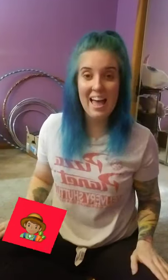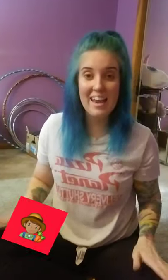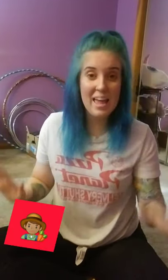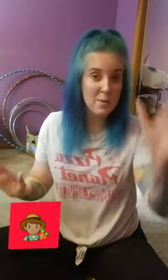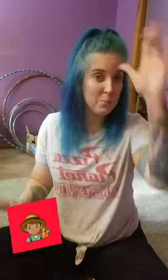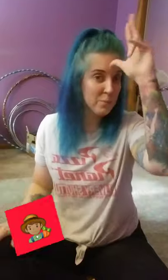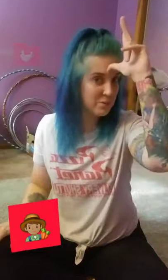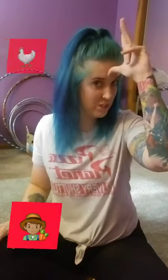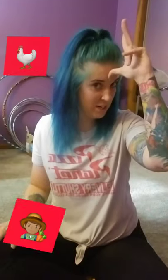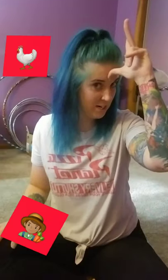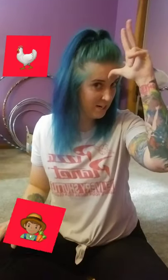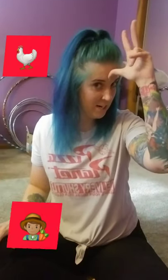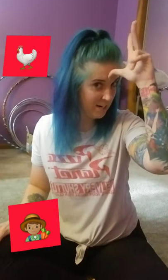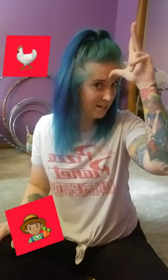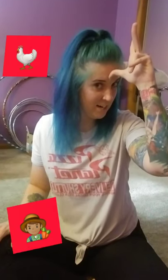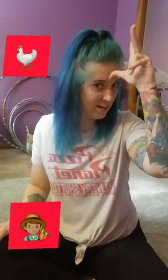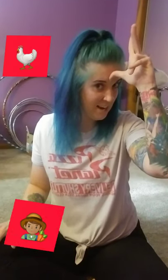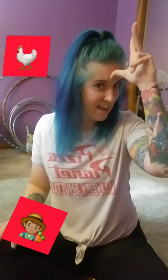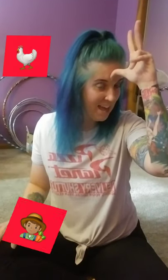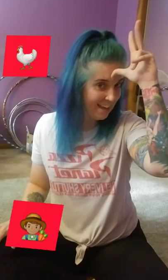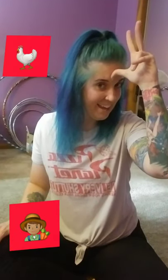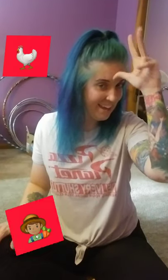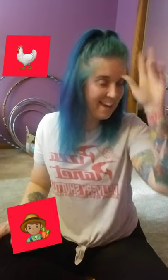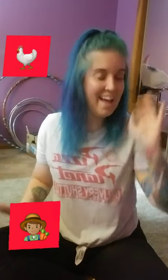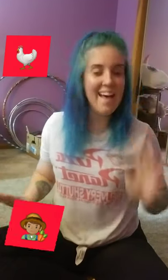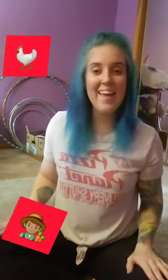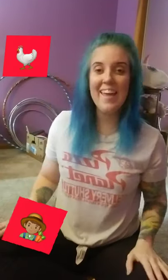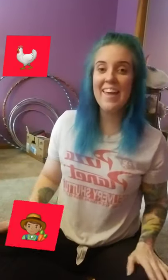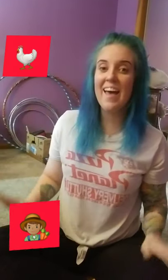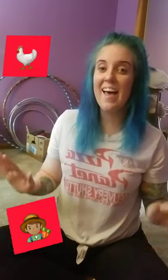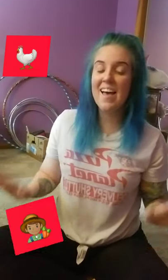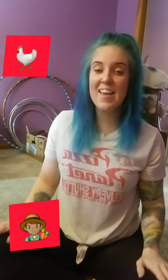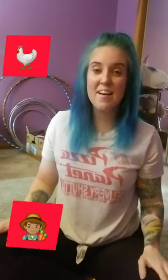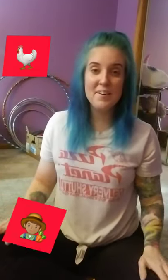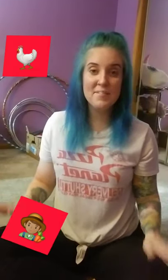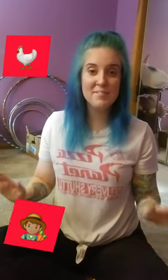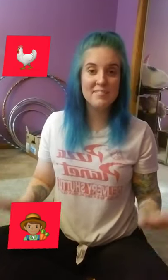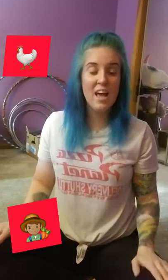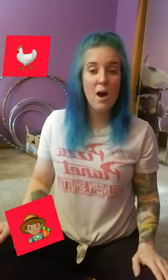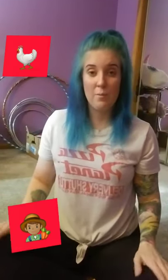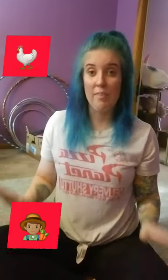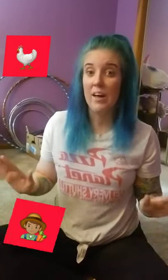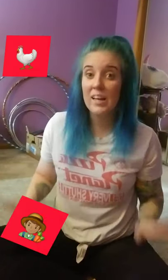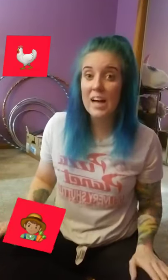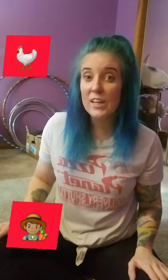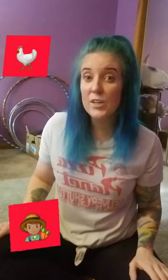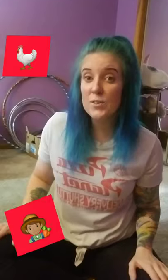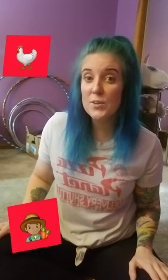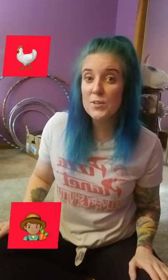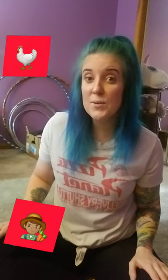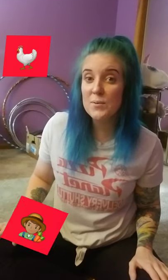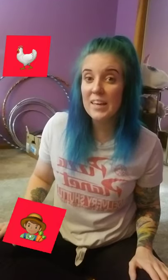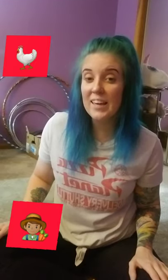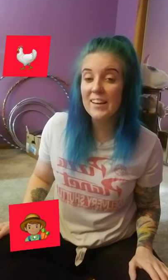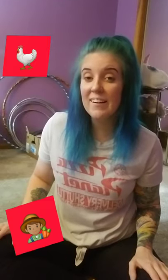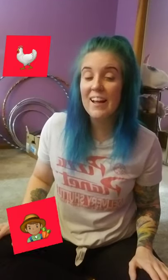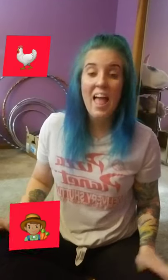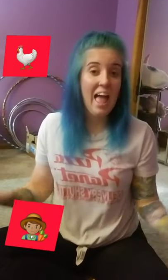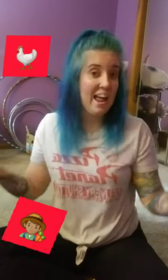a rooster. E-I-E-I-O. With a cock-a-doodle-doo here and